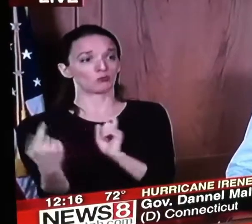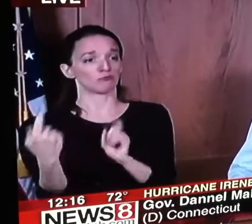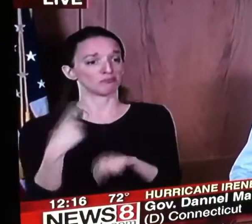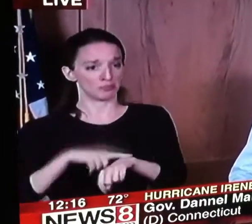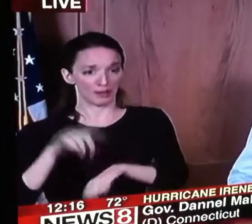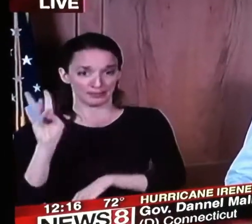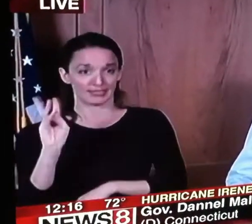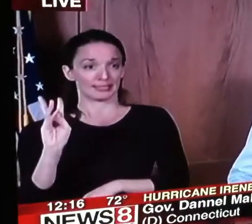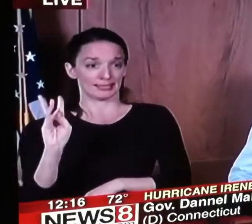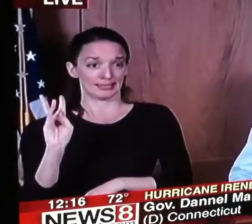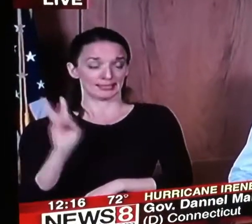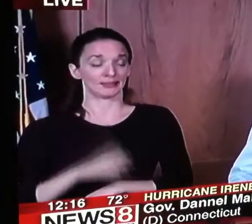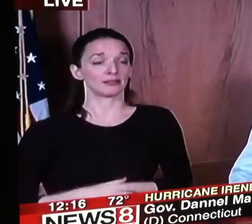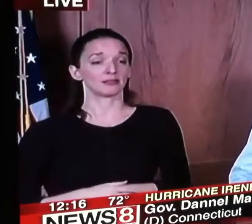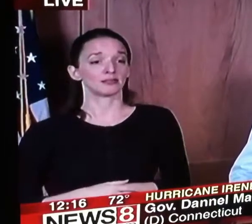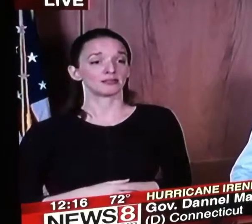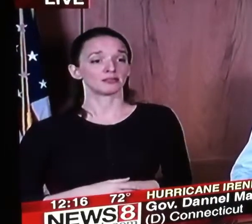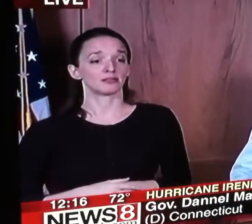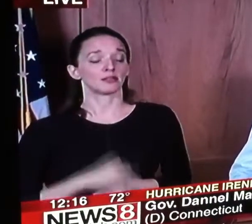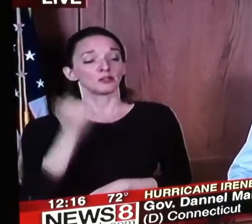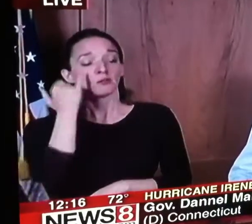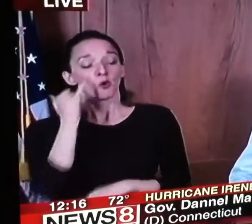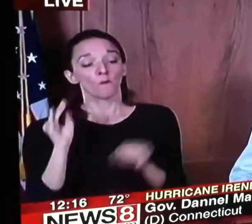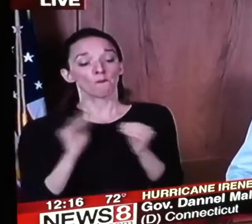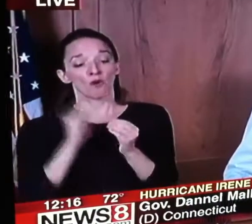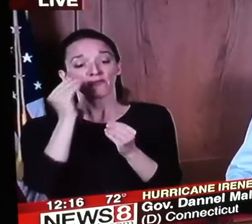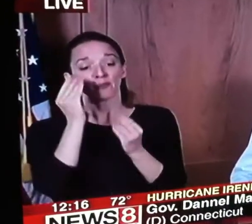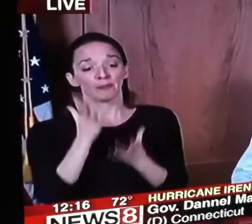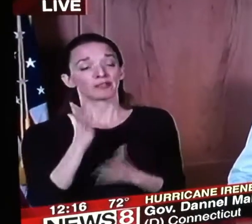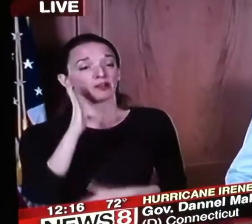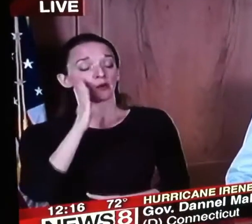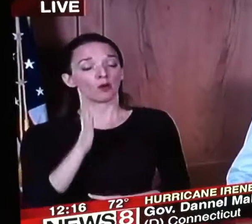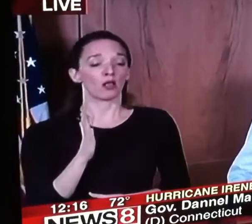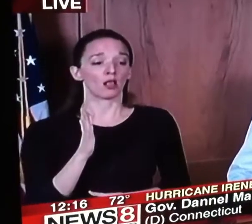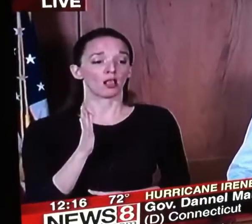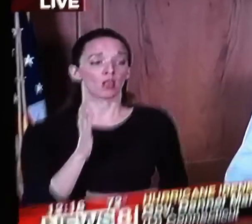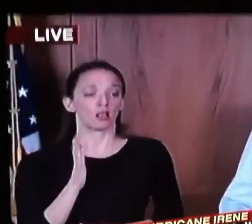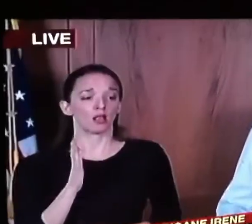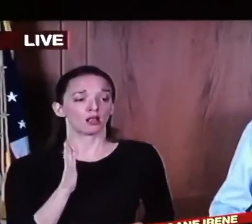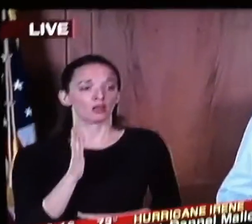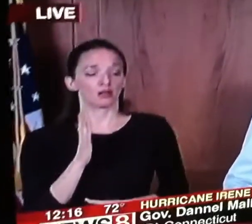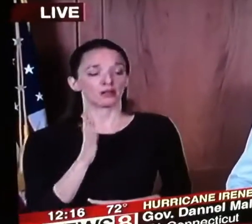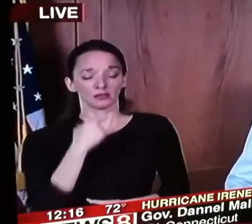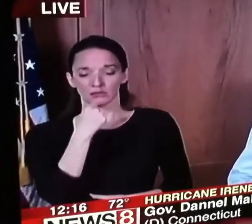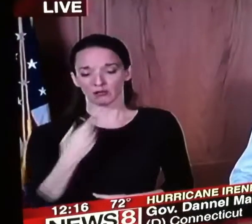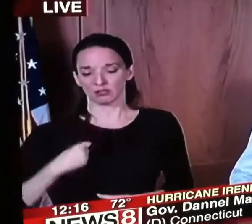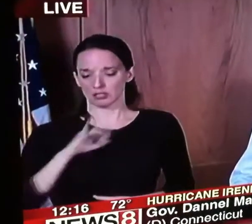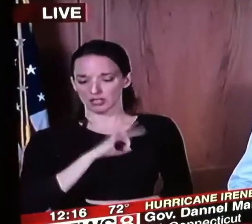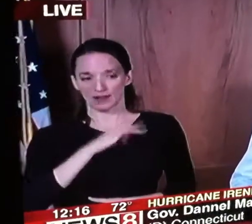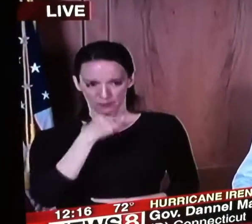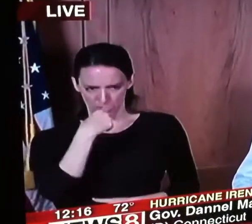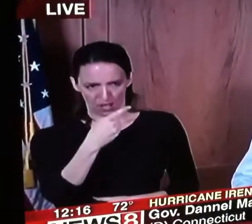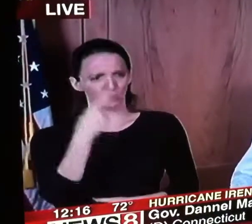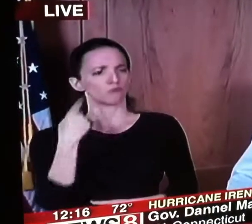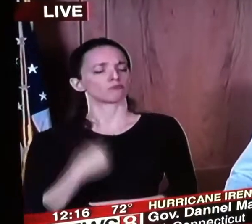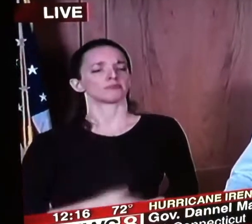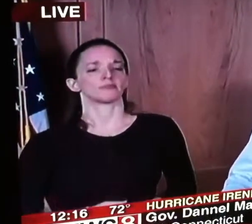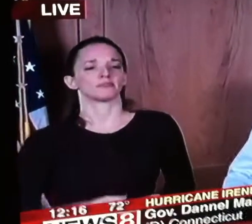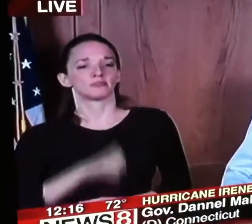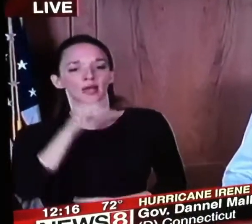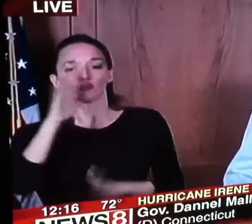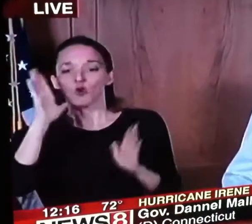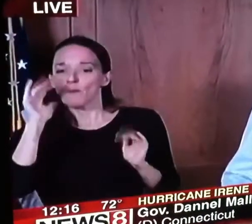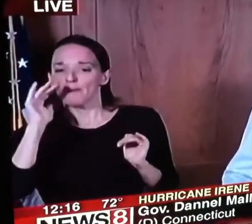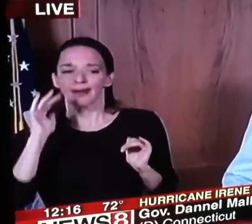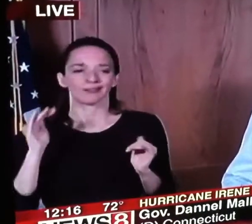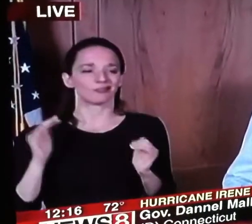'clock uh if there's additional data i'll instruct that while i'm absent i'll instruct the uh staff to share that with you i wouldn't expect